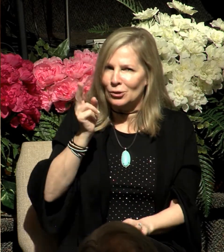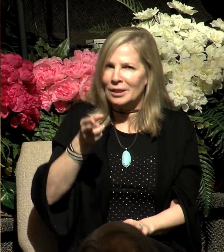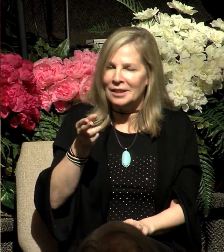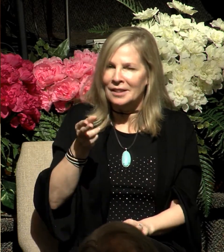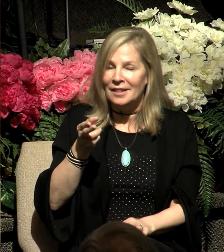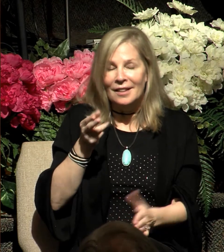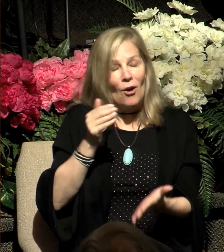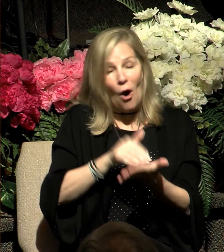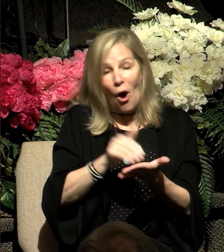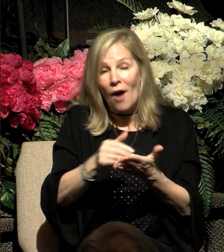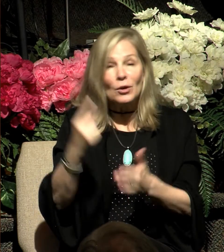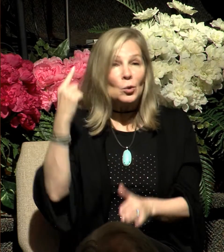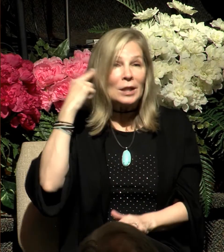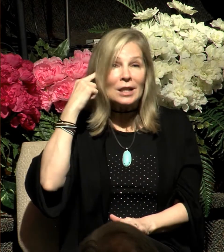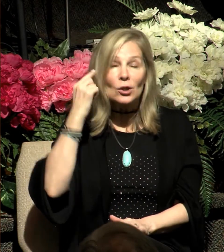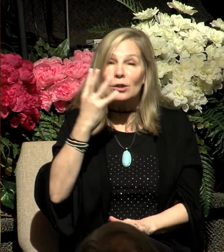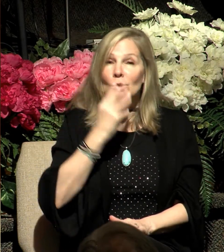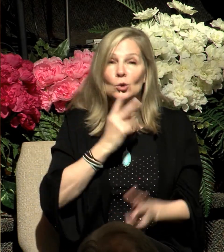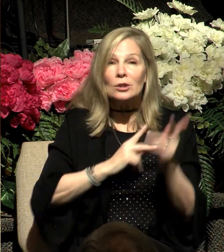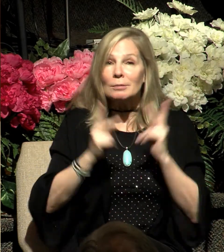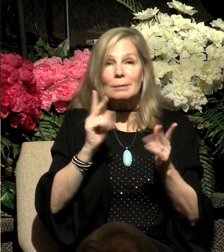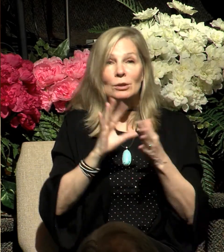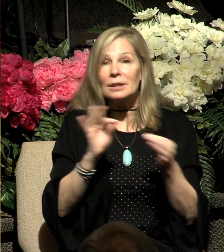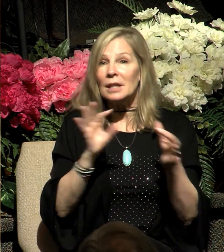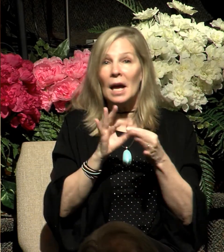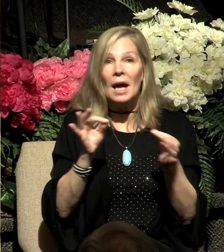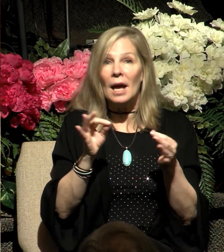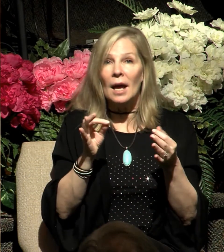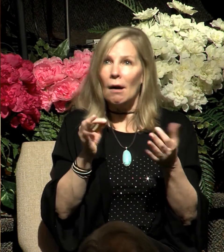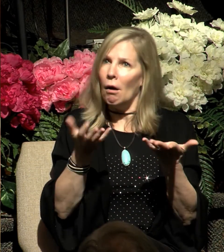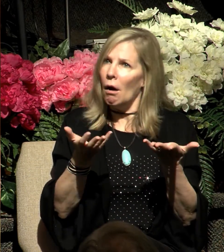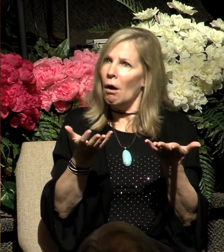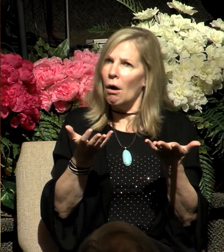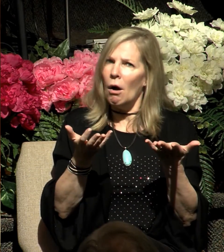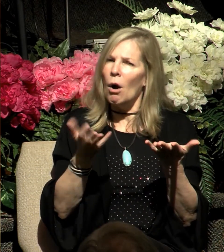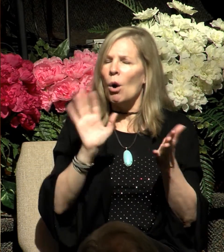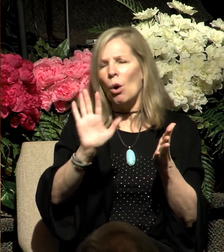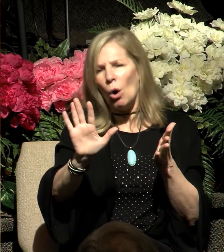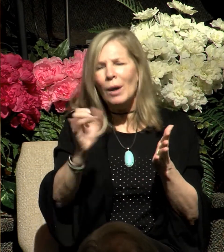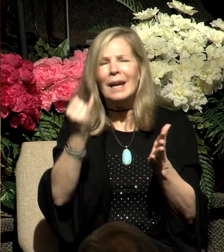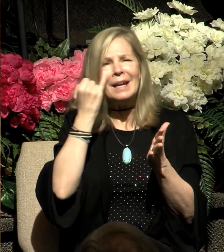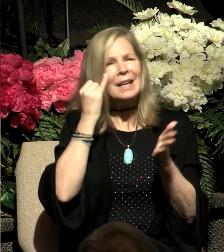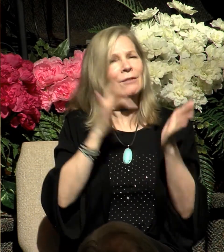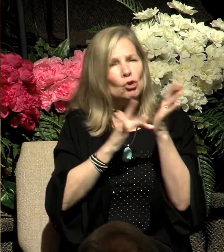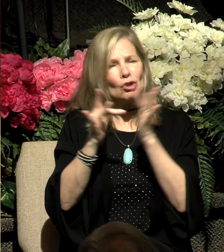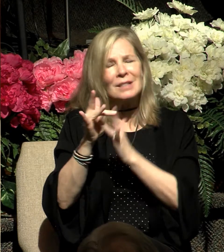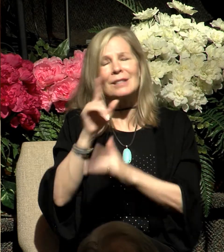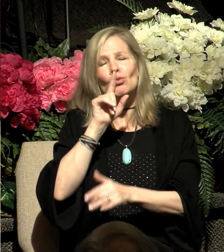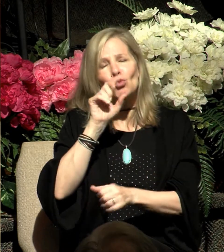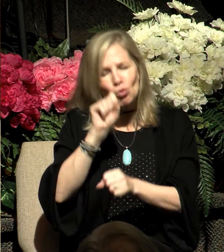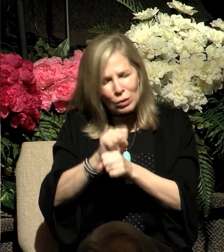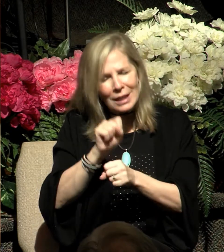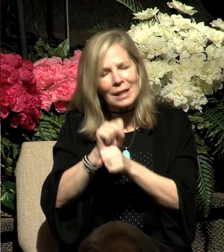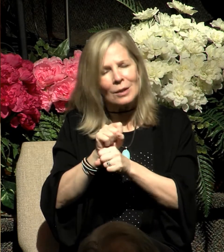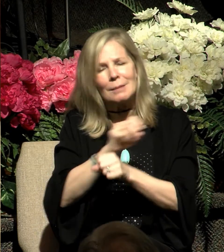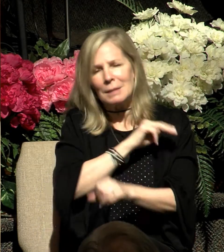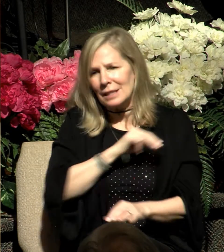person say something like this. Listen, if Jesus really was the Messiah, as you say he